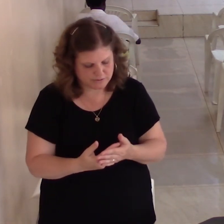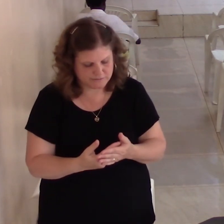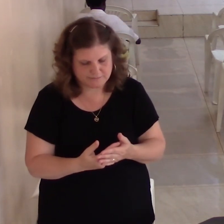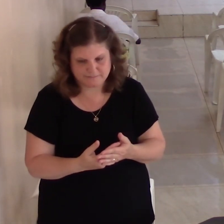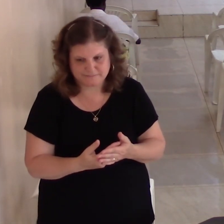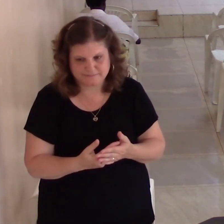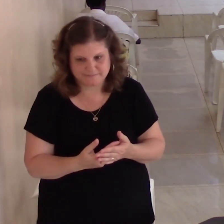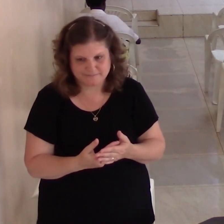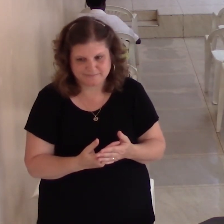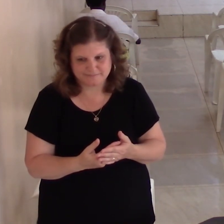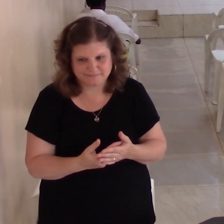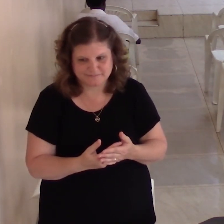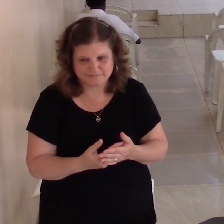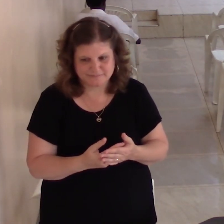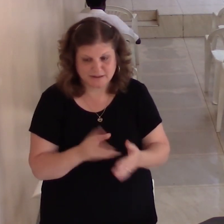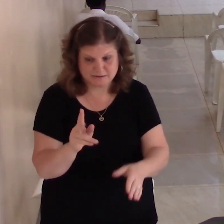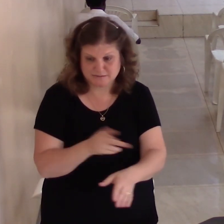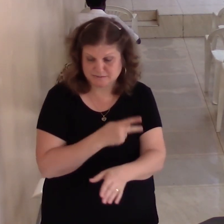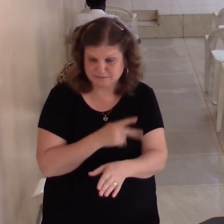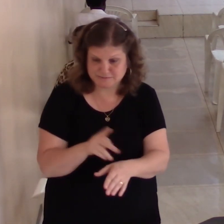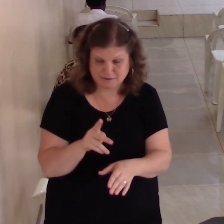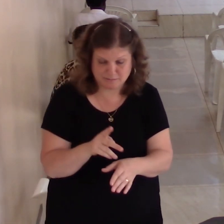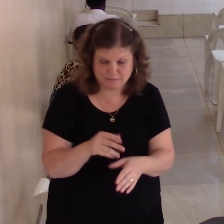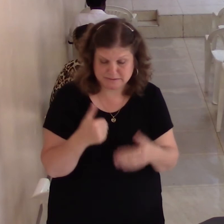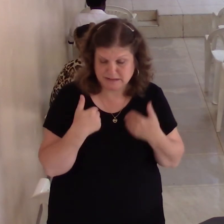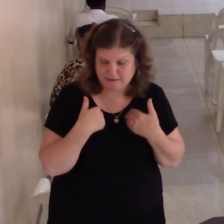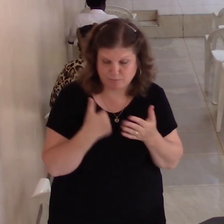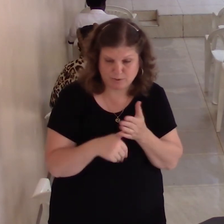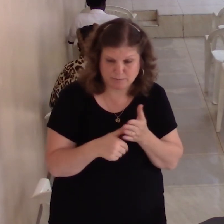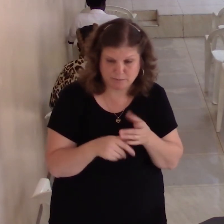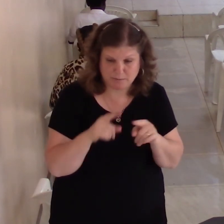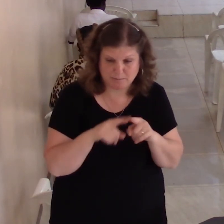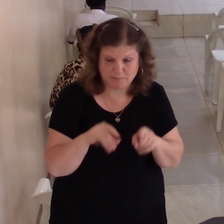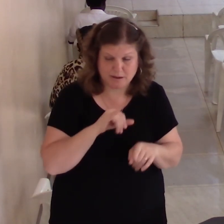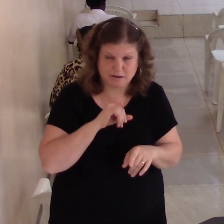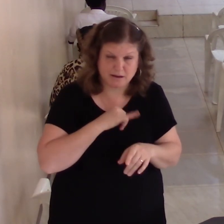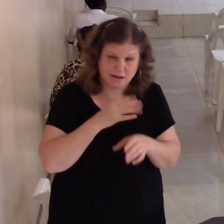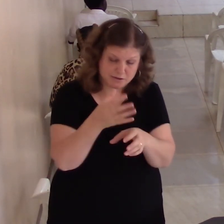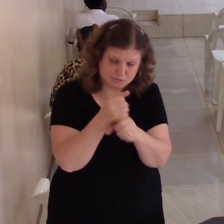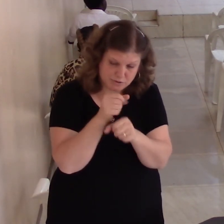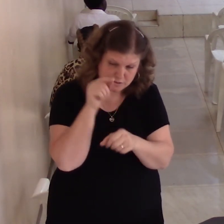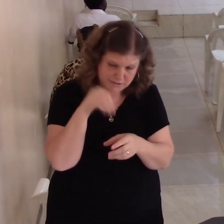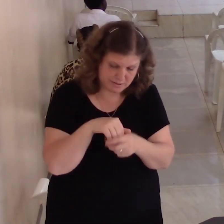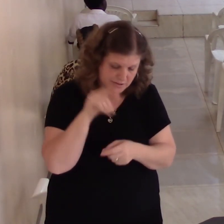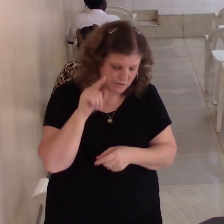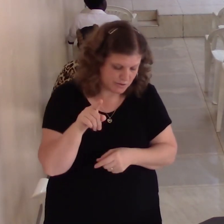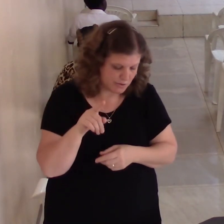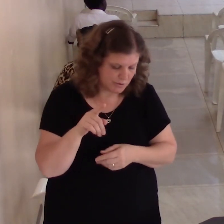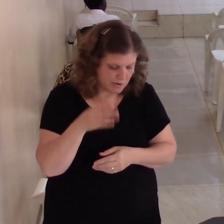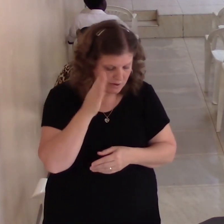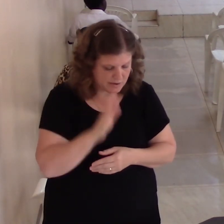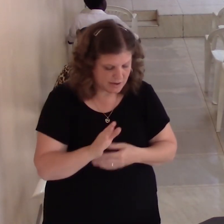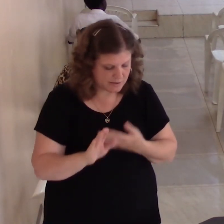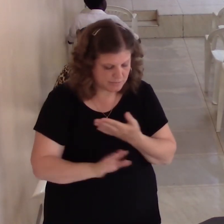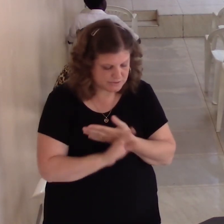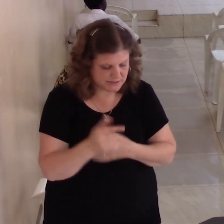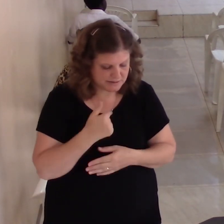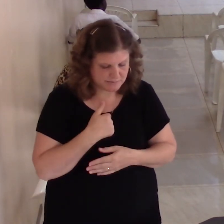oh the song oh yeah God I have problems but God trust me God who served me God keep me God bring that to